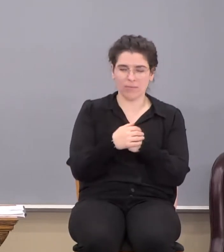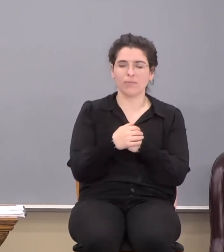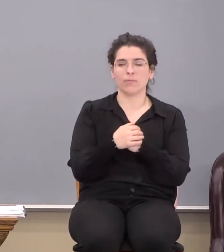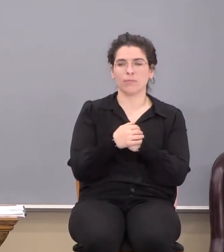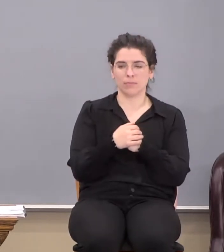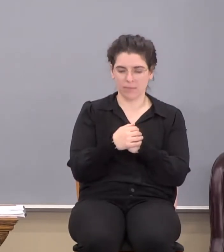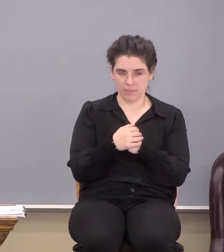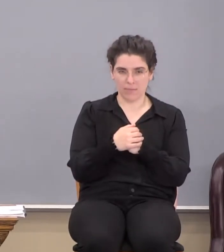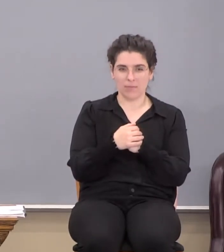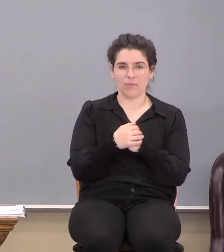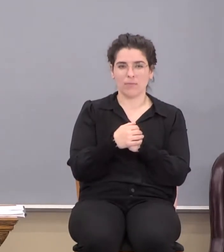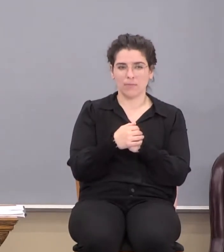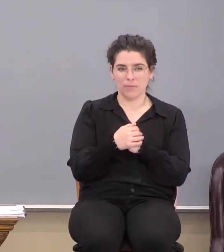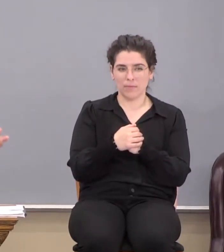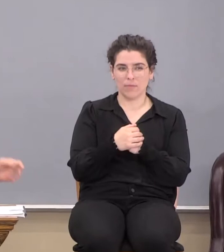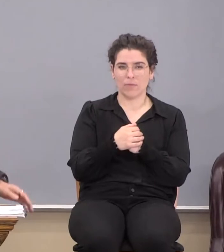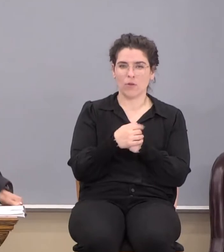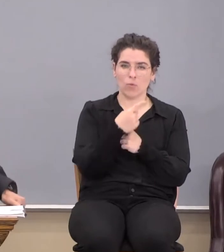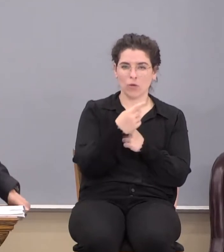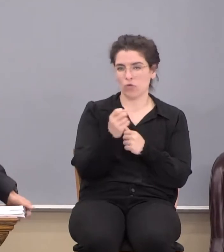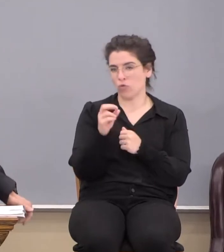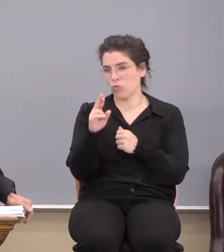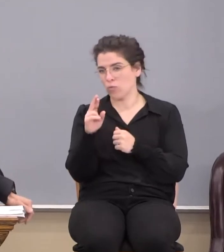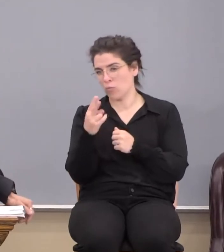Yeah. Why do we keep repeating the same thing?